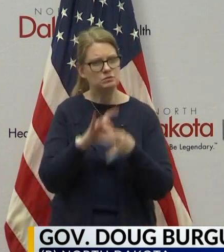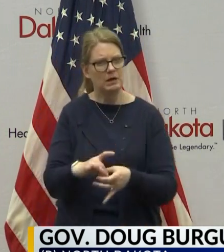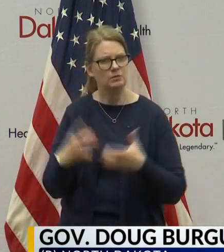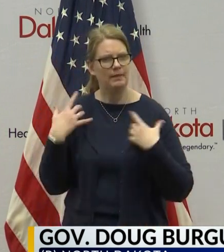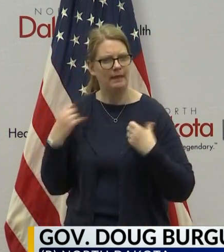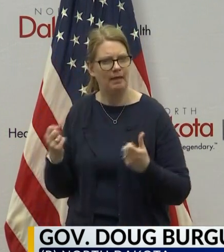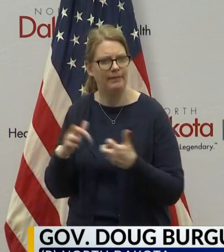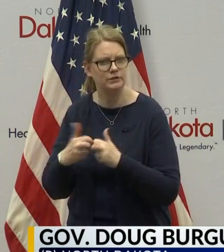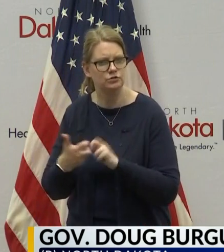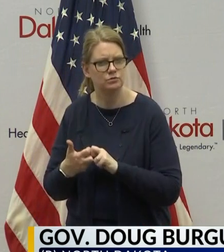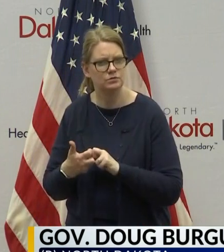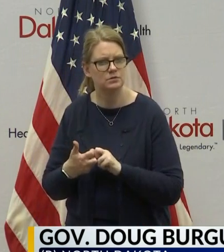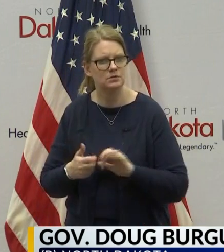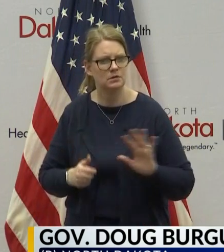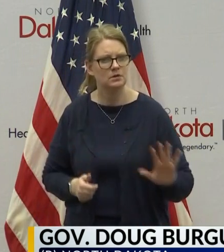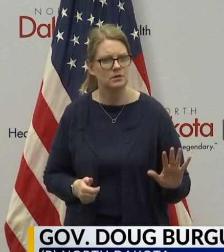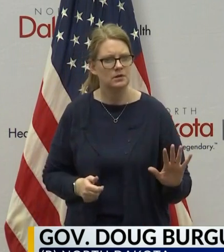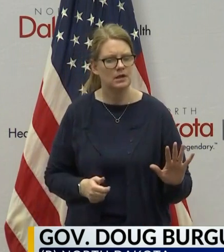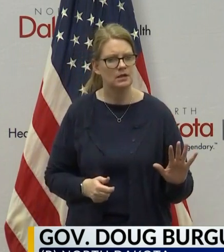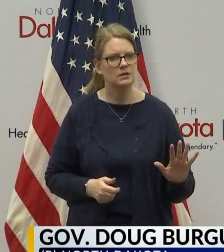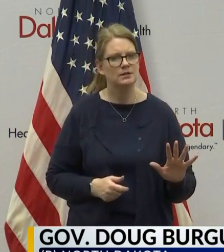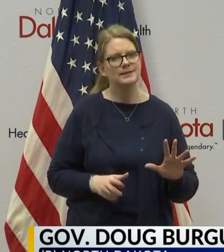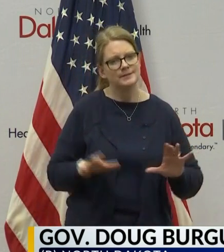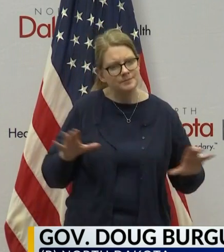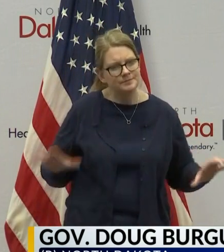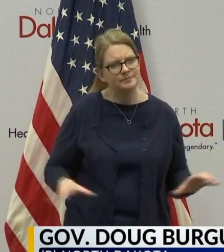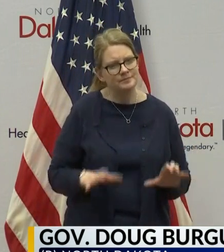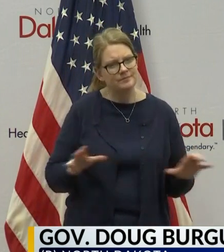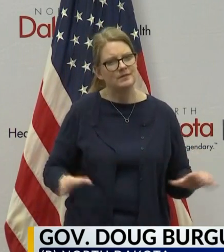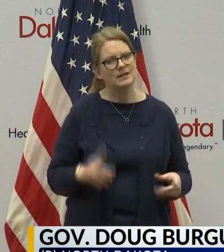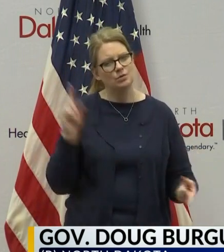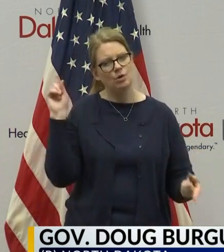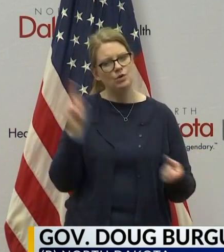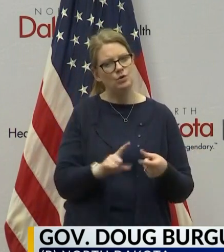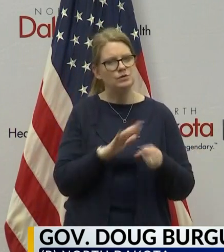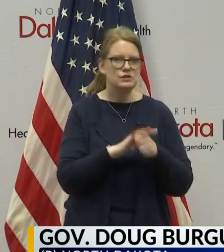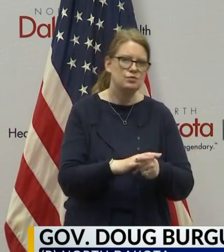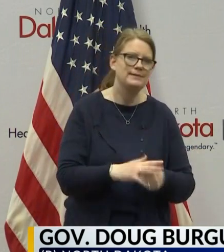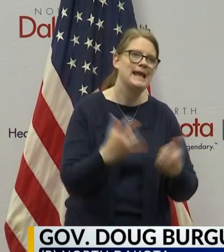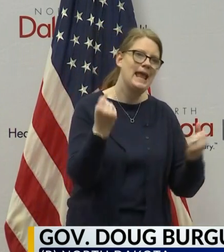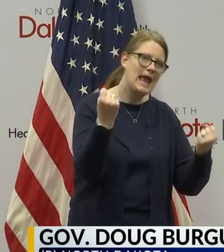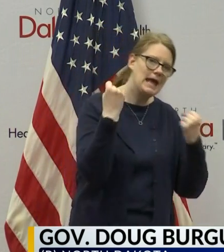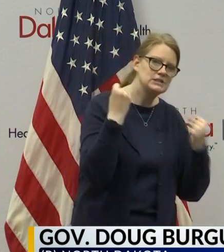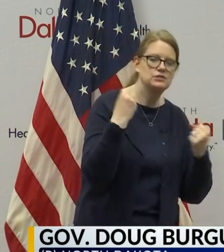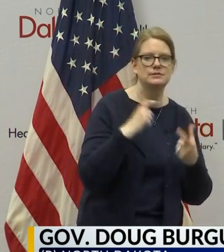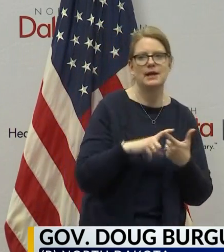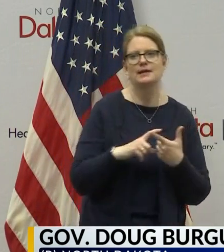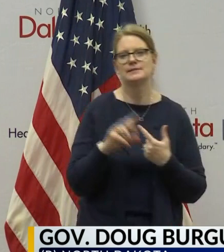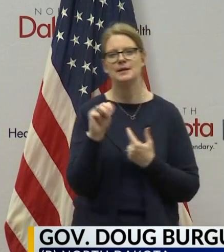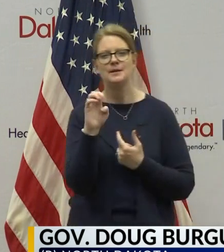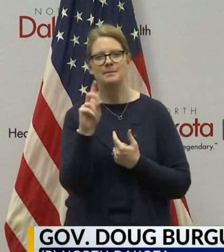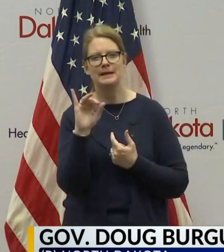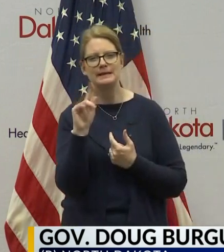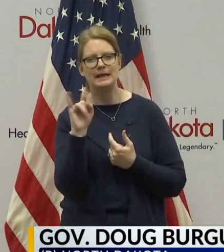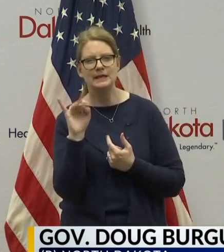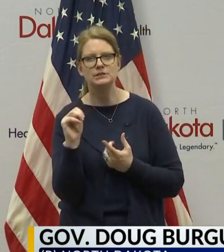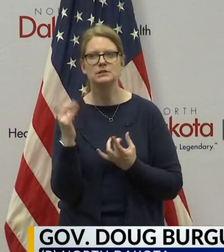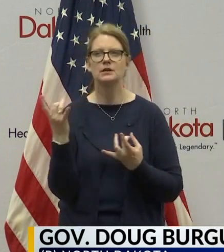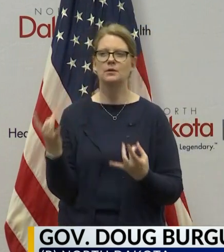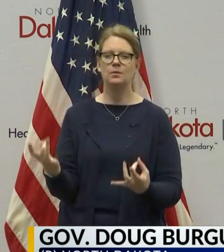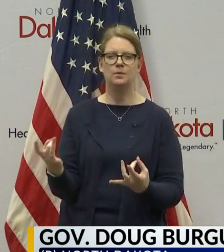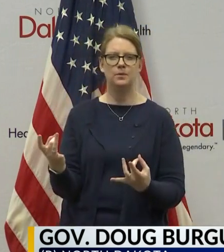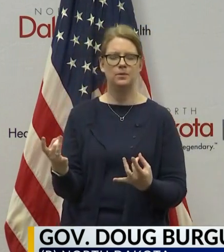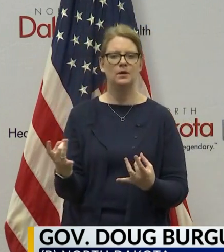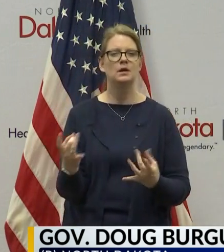So taking active measures to try to reduce your stress, whether that's exercise, whether it's meditation, whether it's connecting with